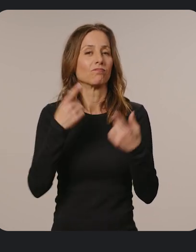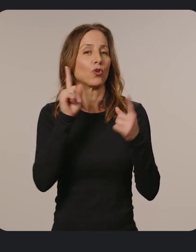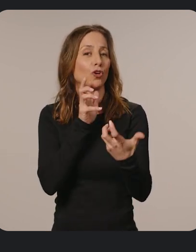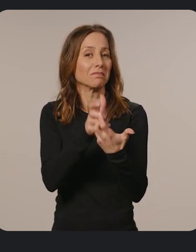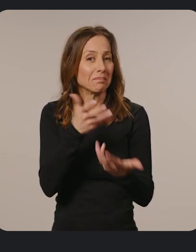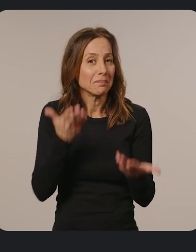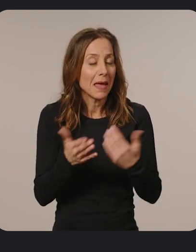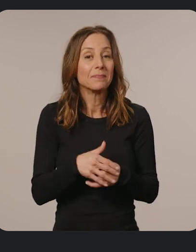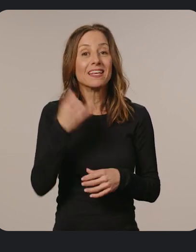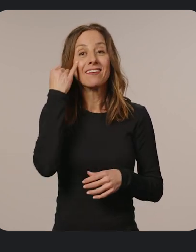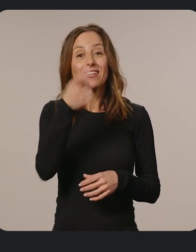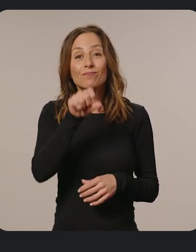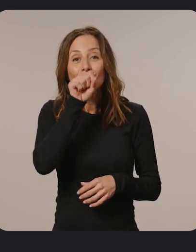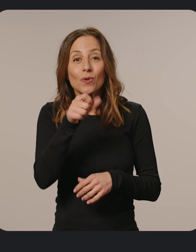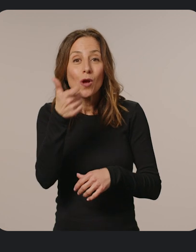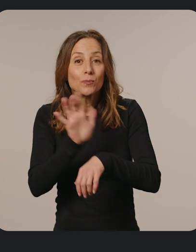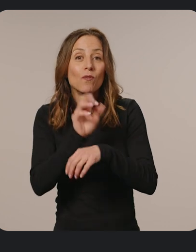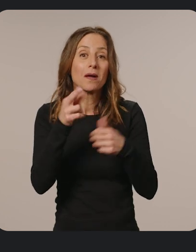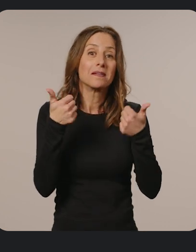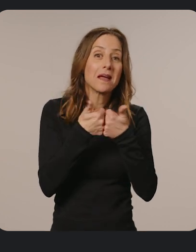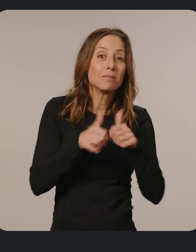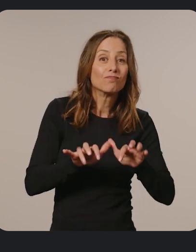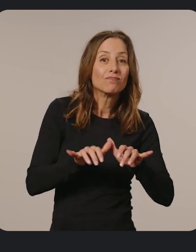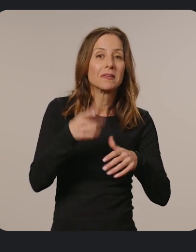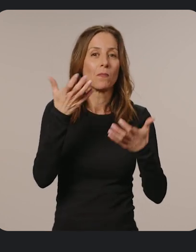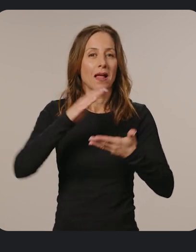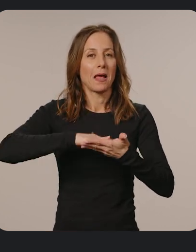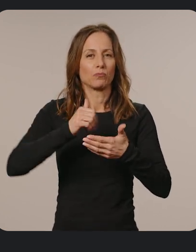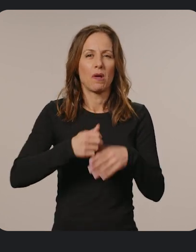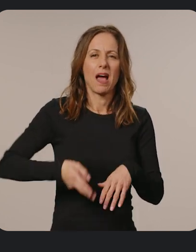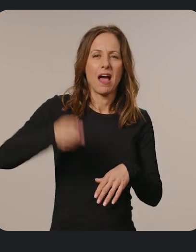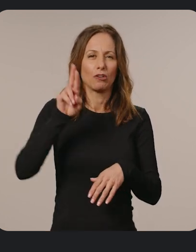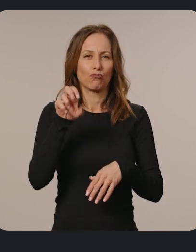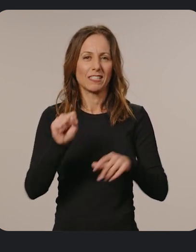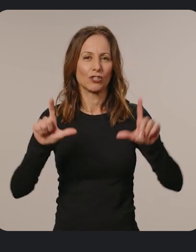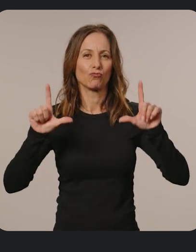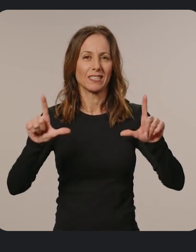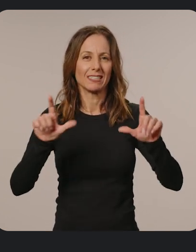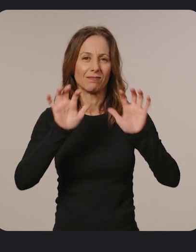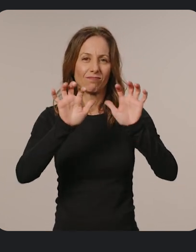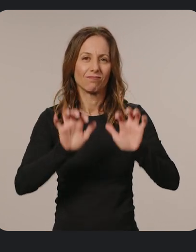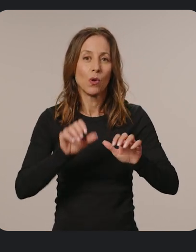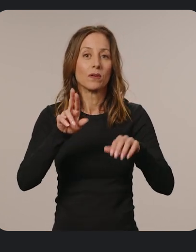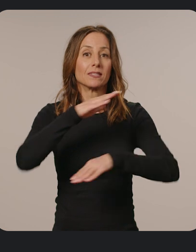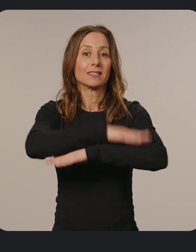work for you. If you love watching movies or playing games, you might want a laptop with a high-resolution screen or a desktop